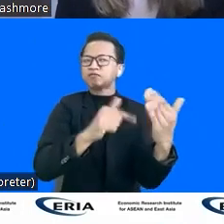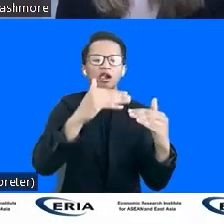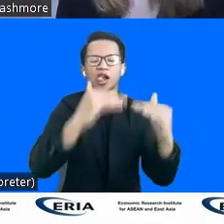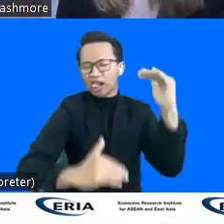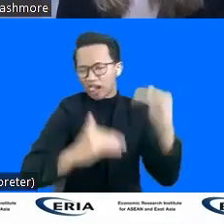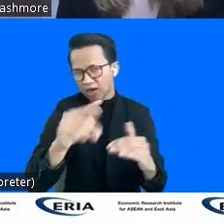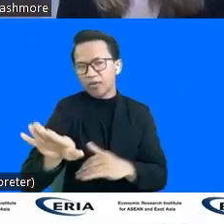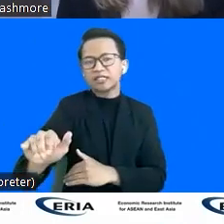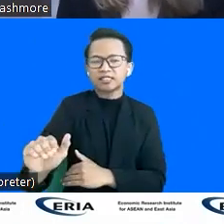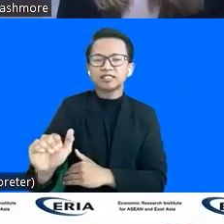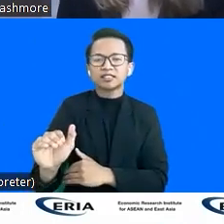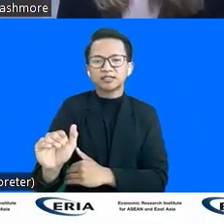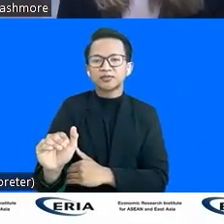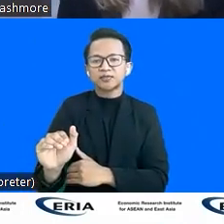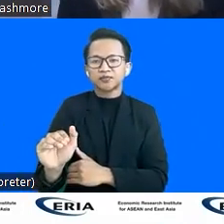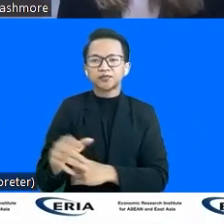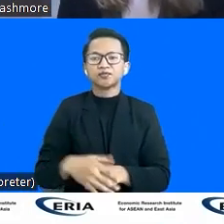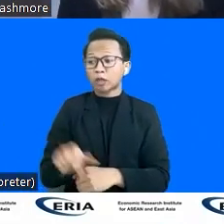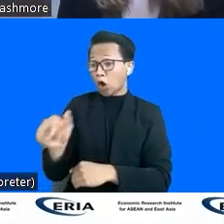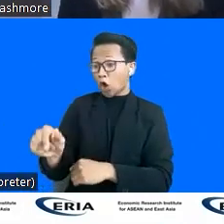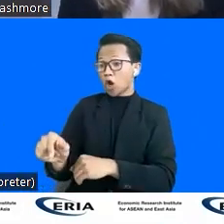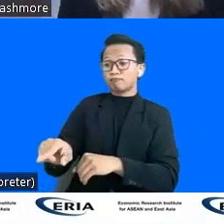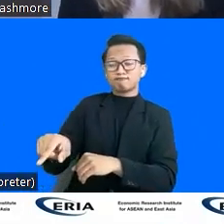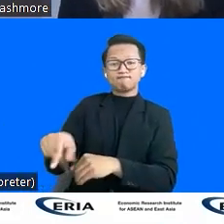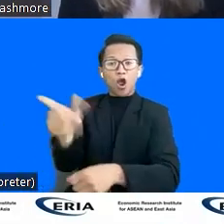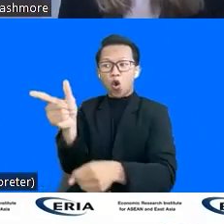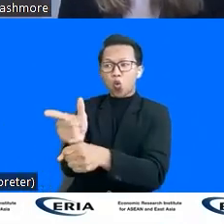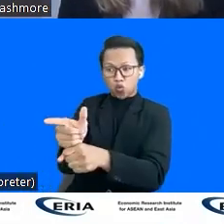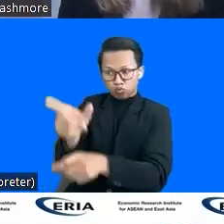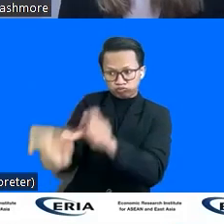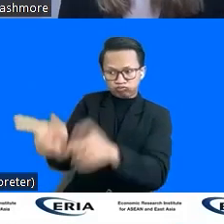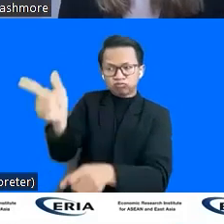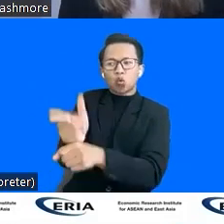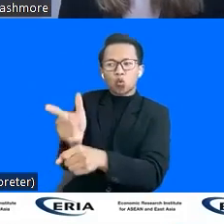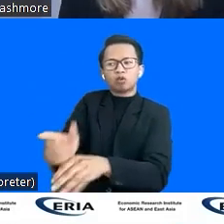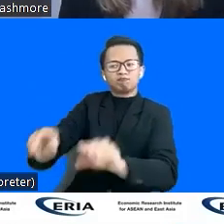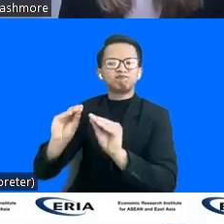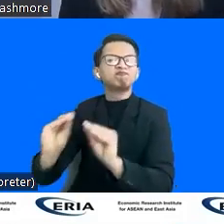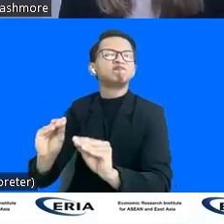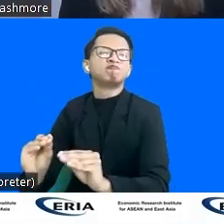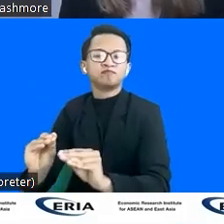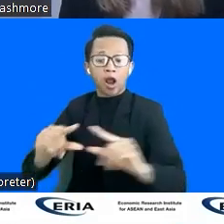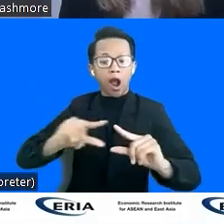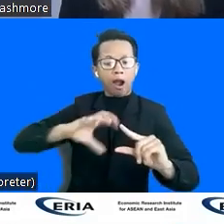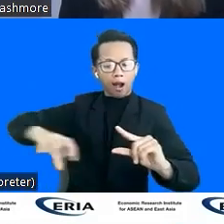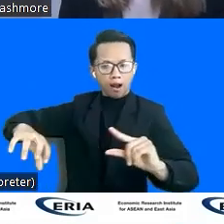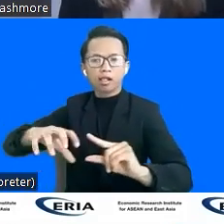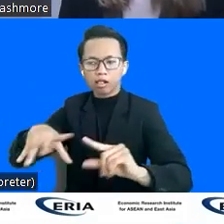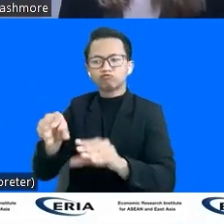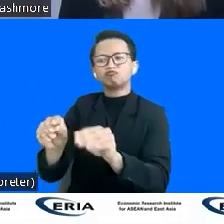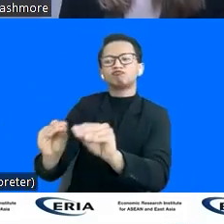emphasize that that teacher training really is key and teachers need to be empowered with the right tools in order to support inclusion